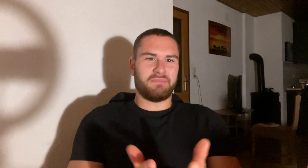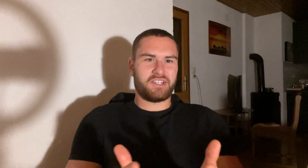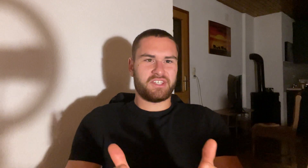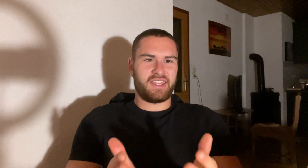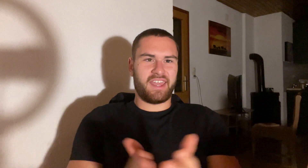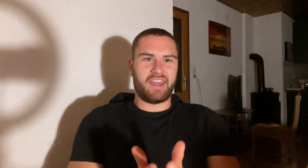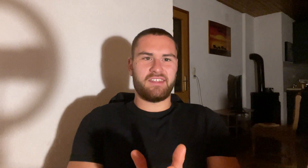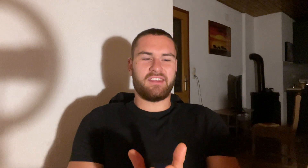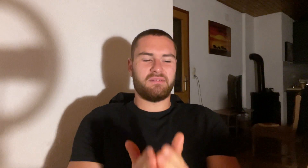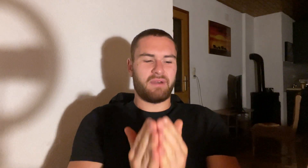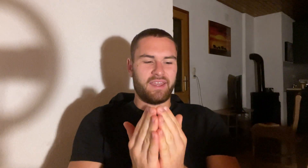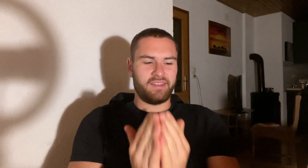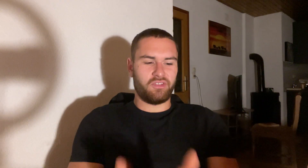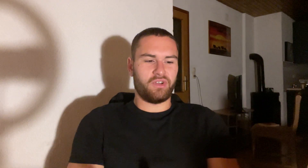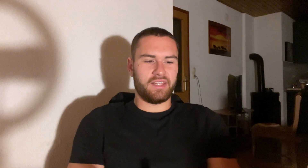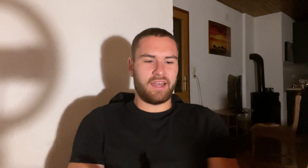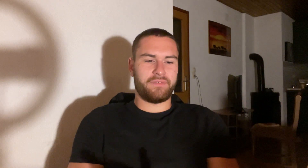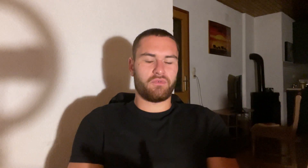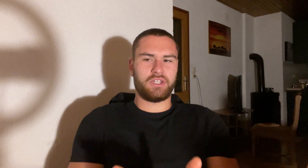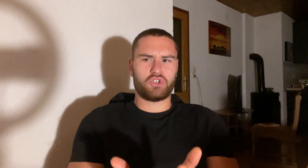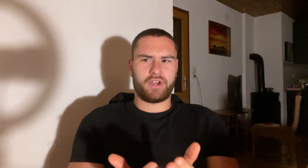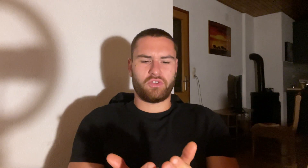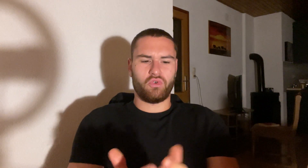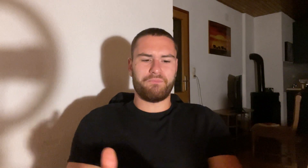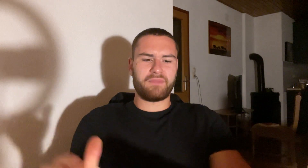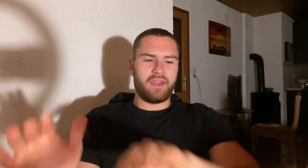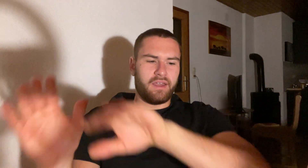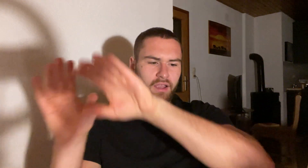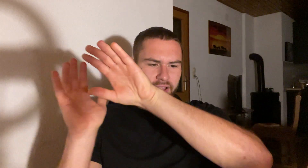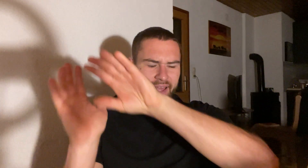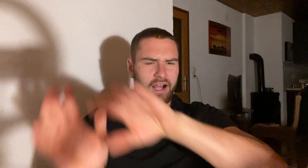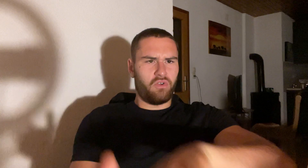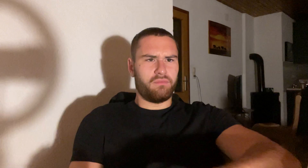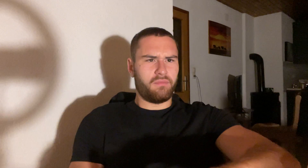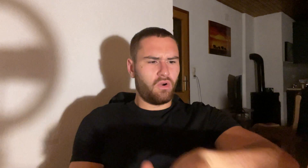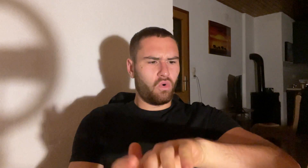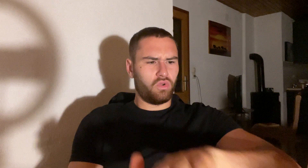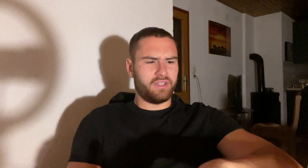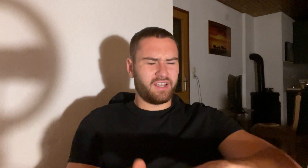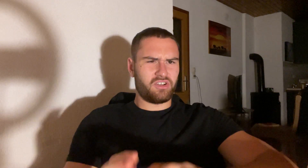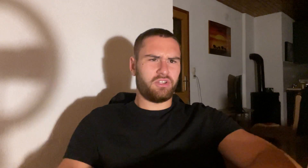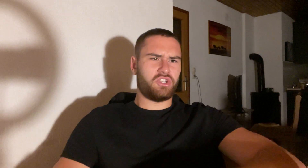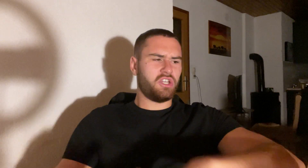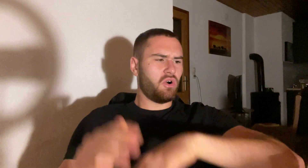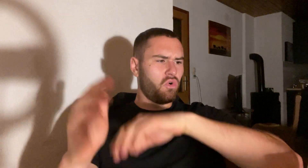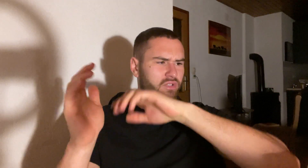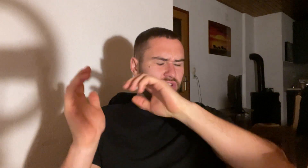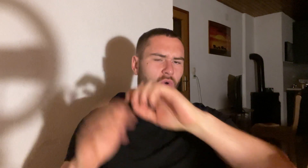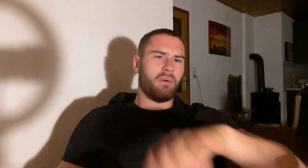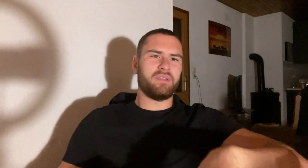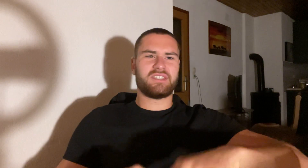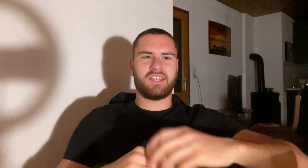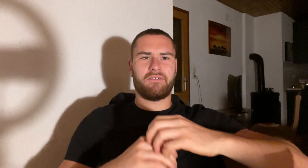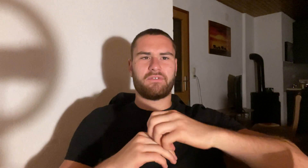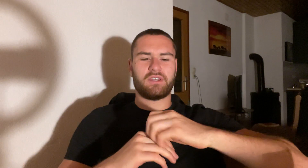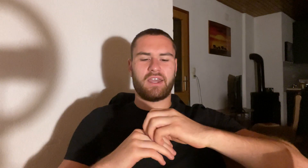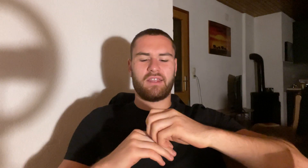much as I can in my day-to-day life and really trying to cut down all the technology, all the dopamine stuff and